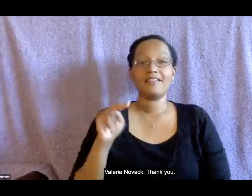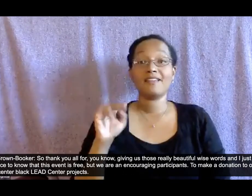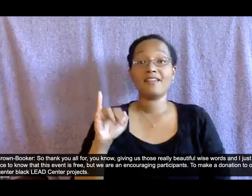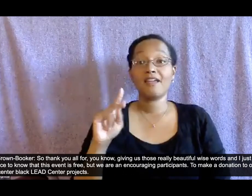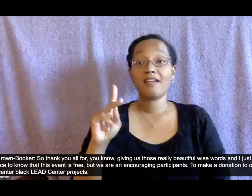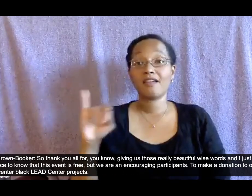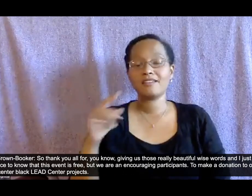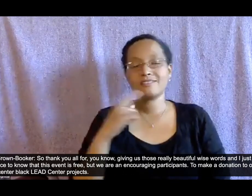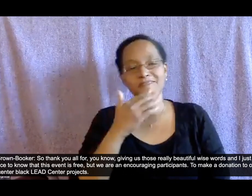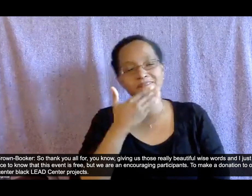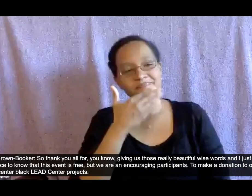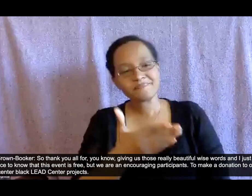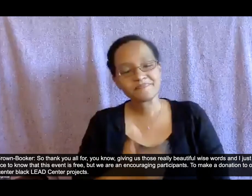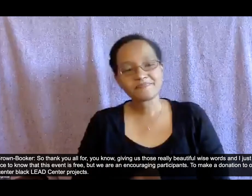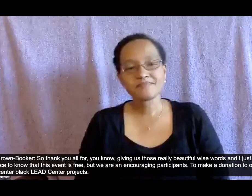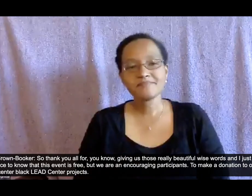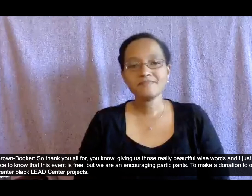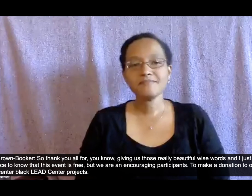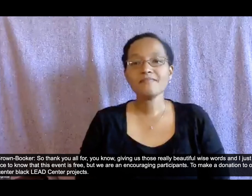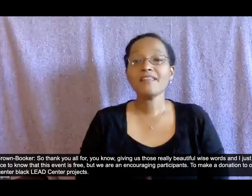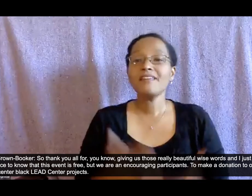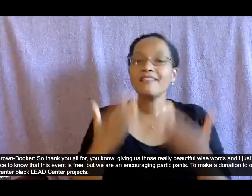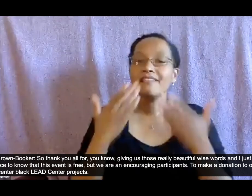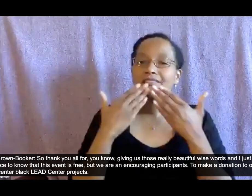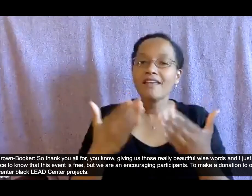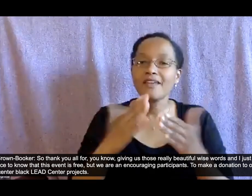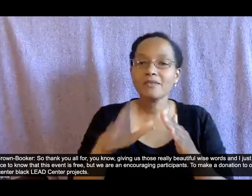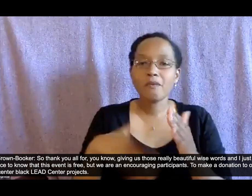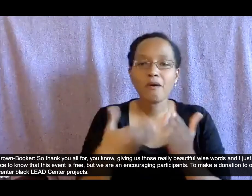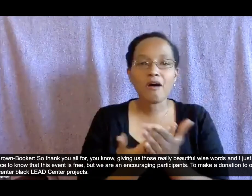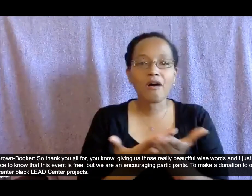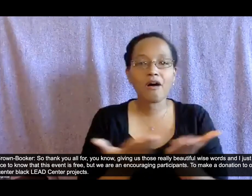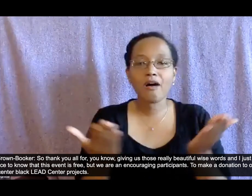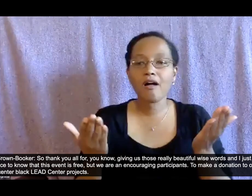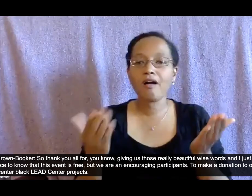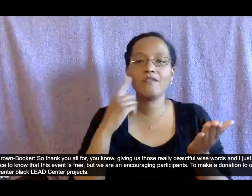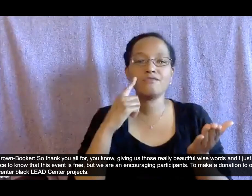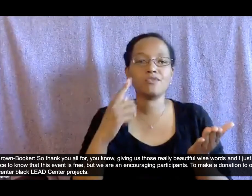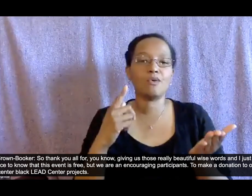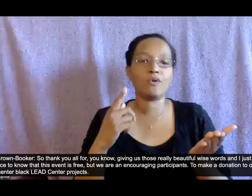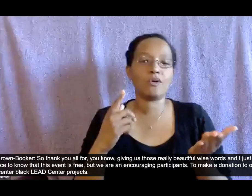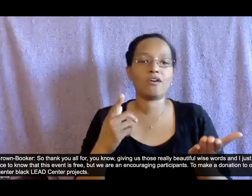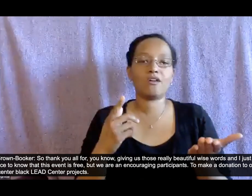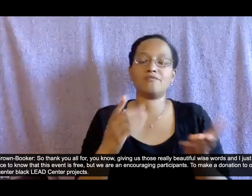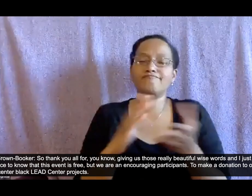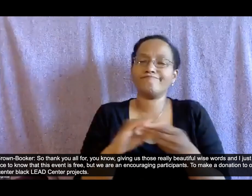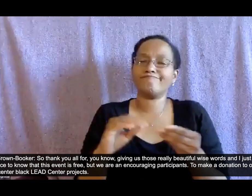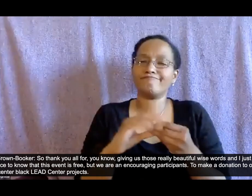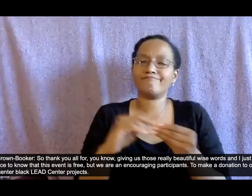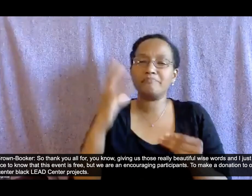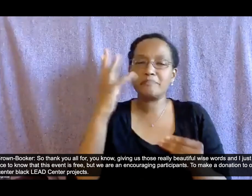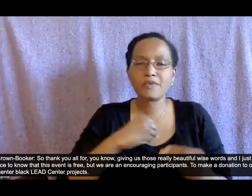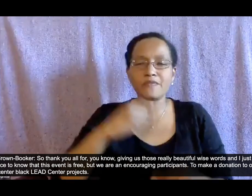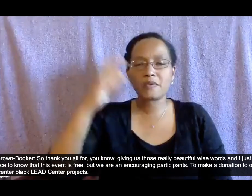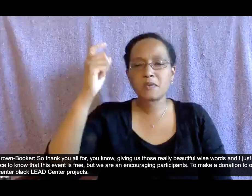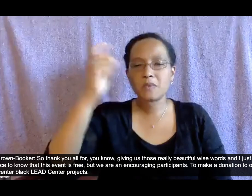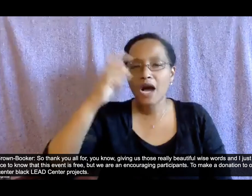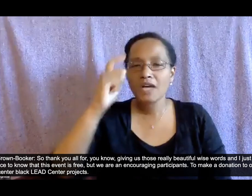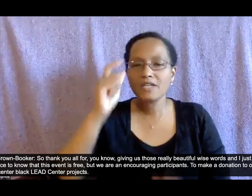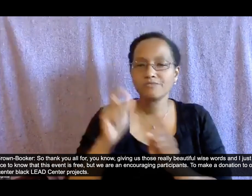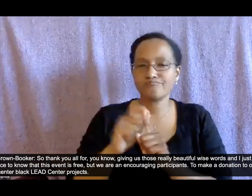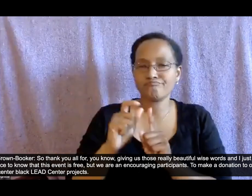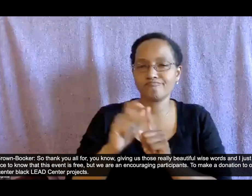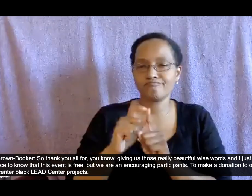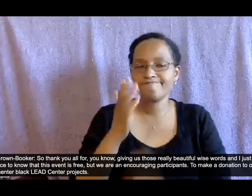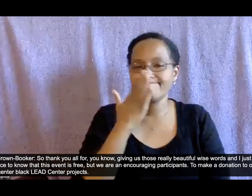so thank you all for um you know giving us those really beautiful wise words um